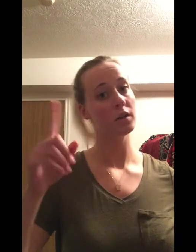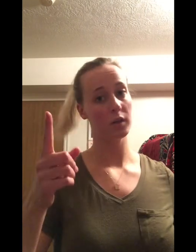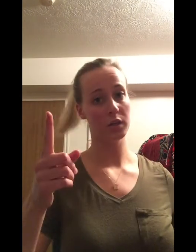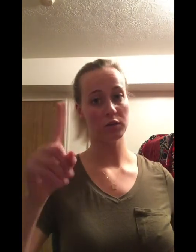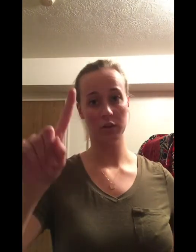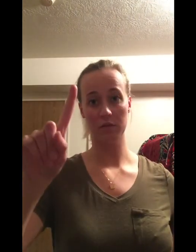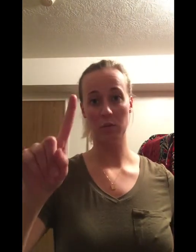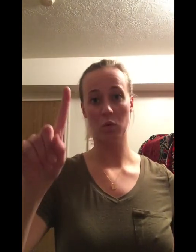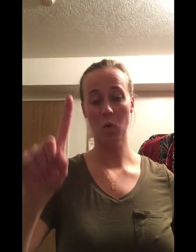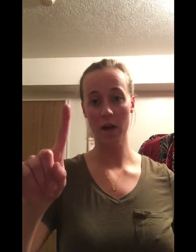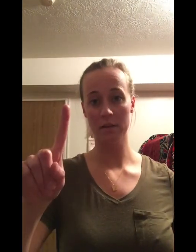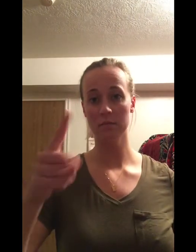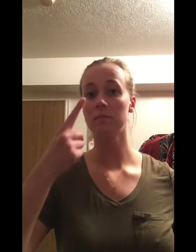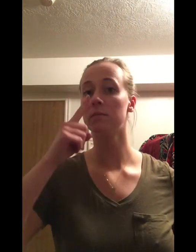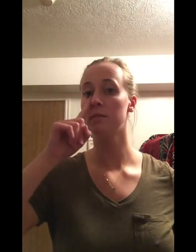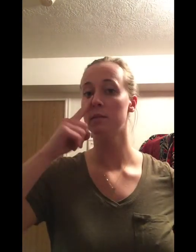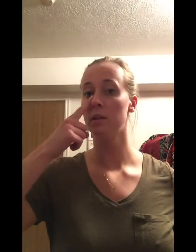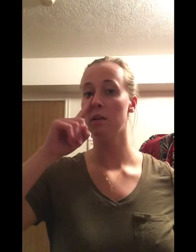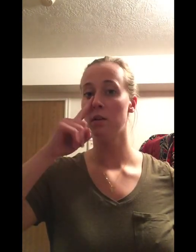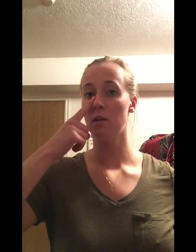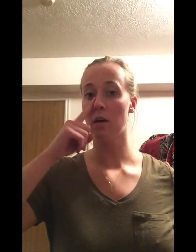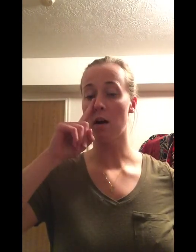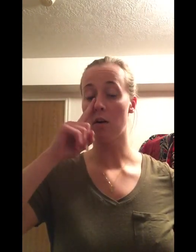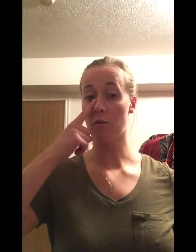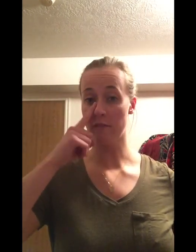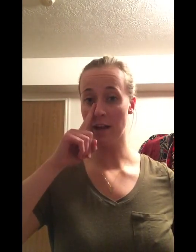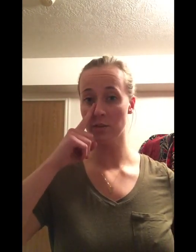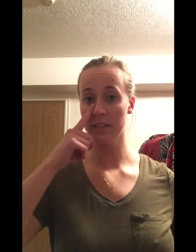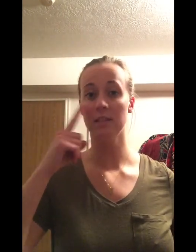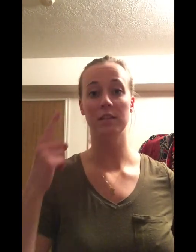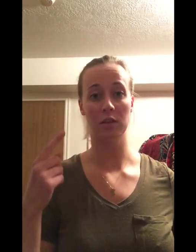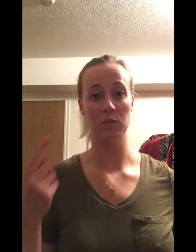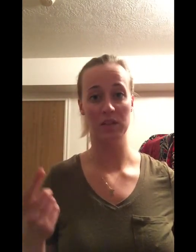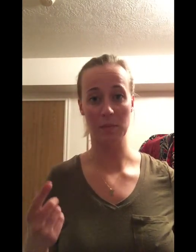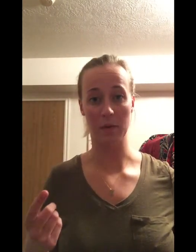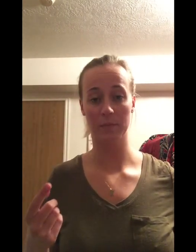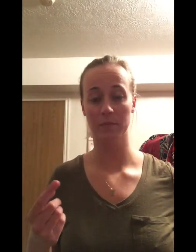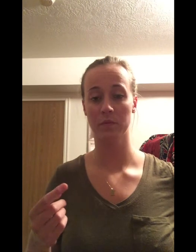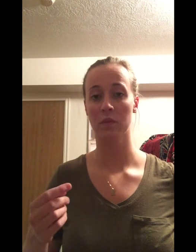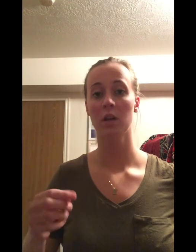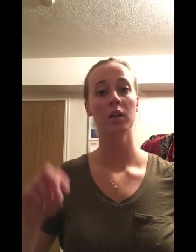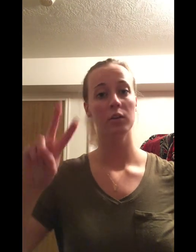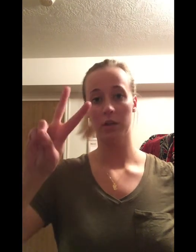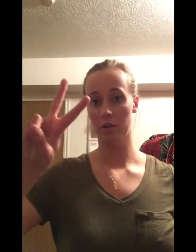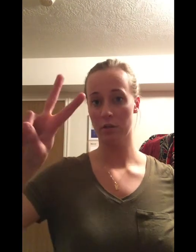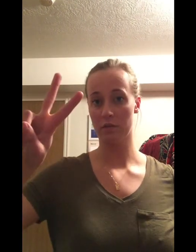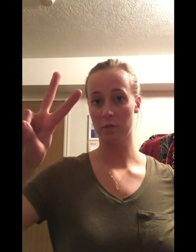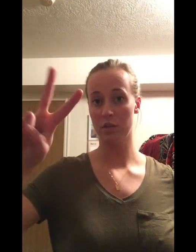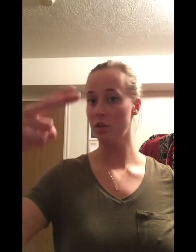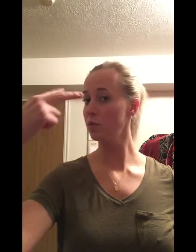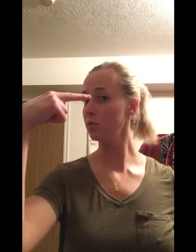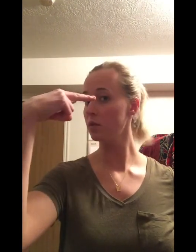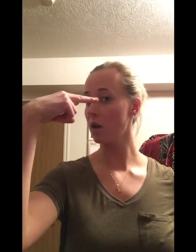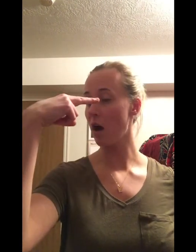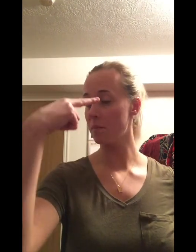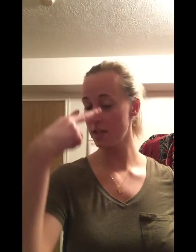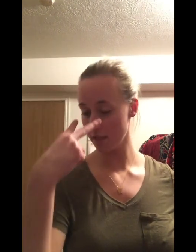Cranial nerve number one, olfactory, dealing with smell. Cranial nerve number two, optic,